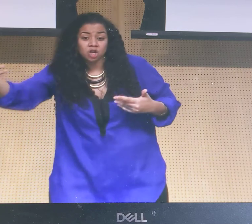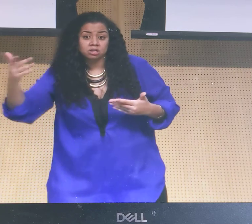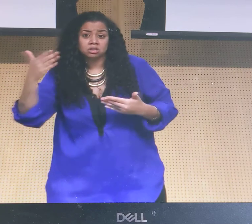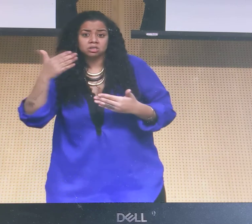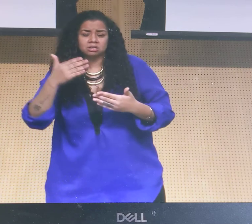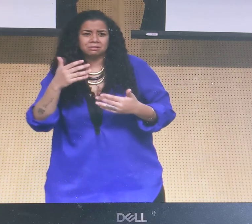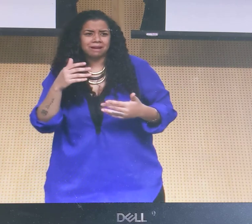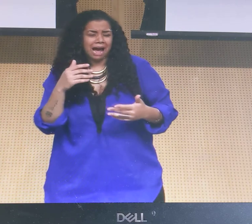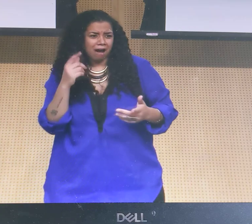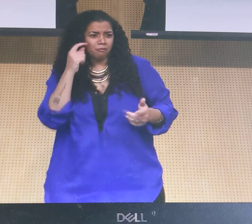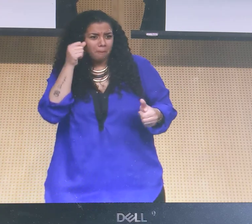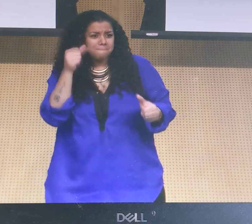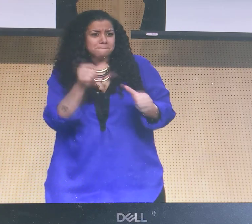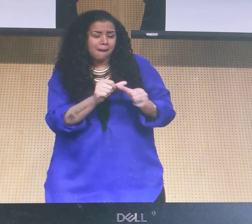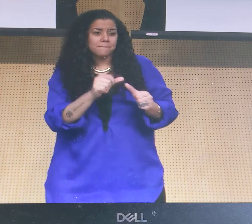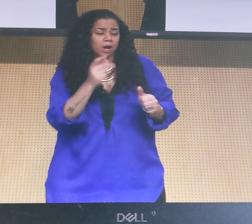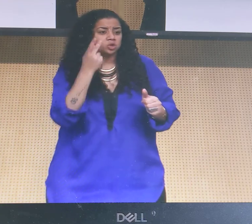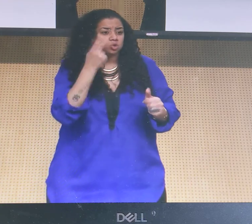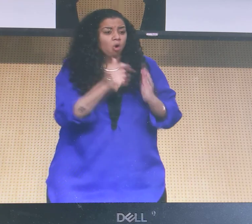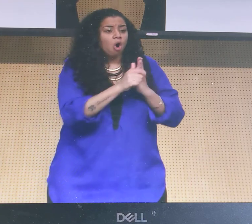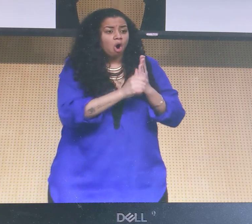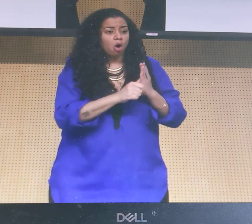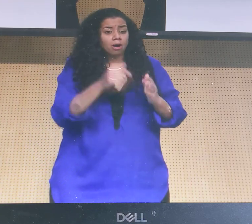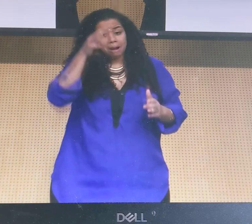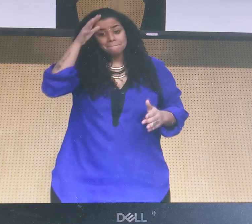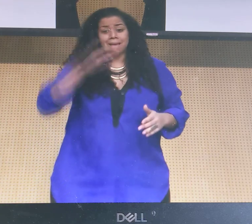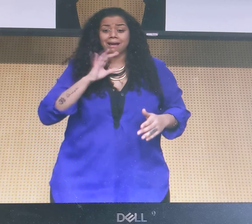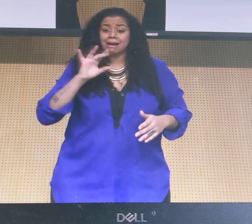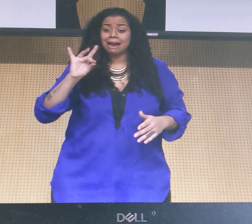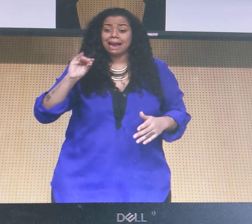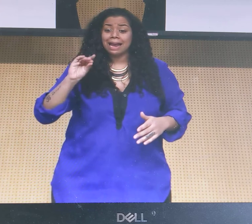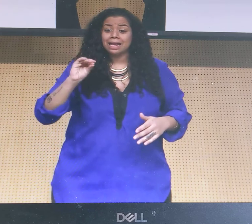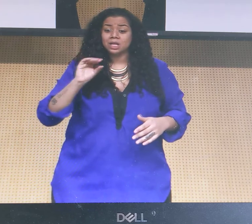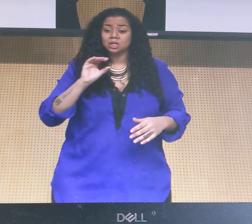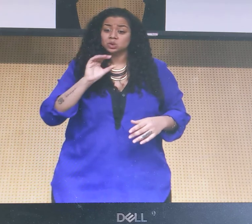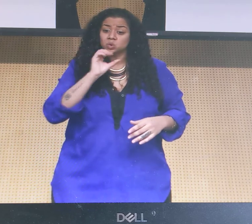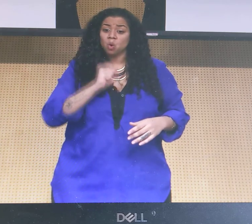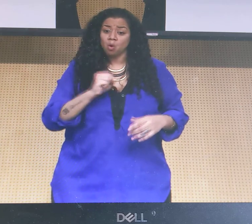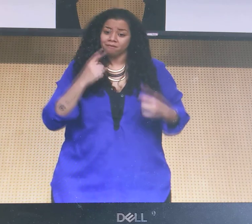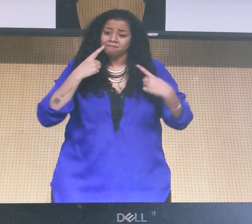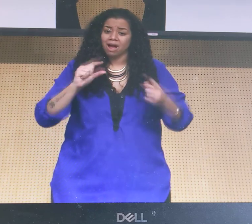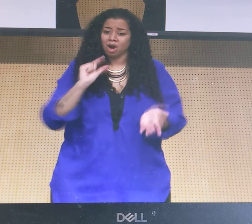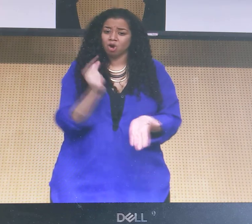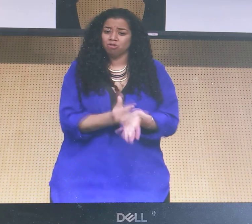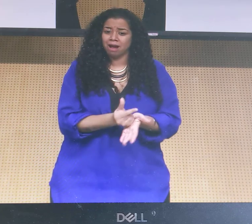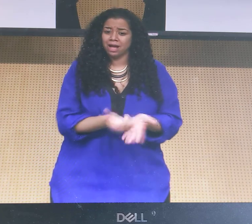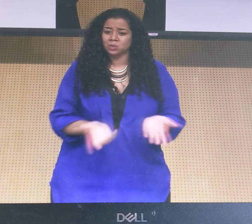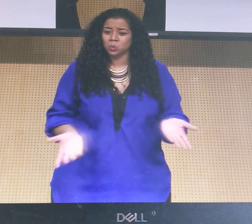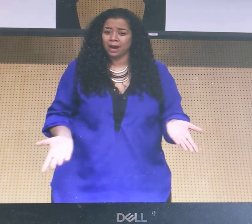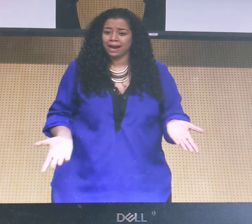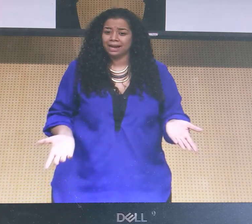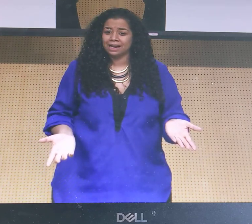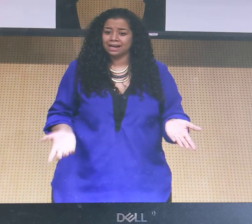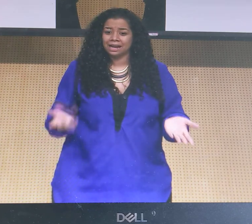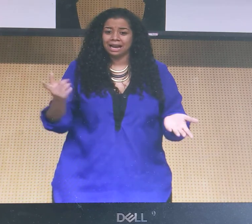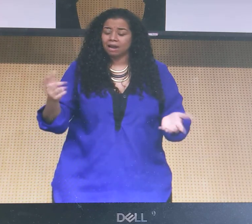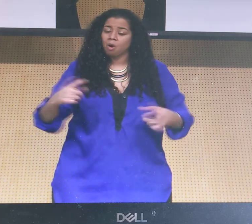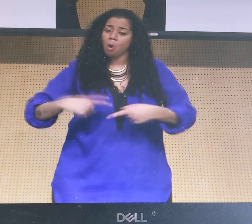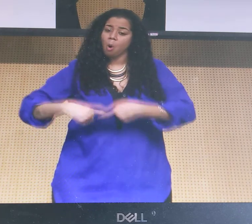Some of us get things later. I remember one story of, there was a